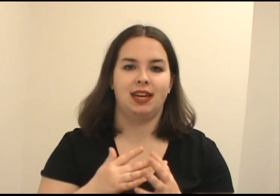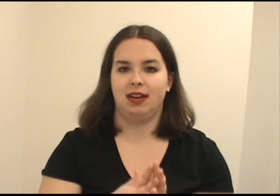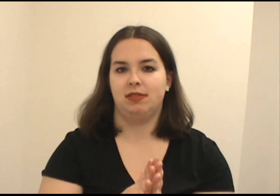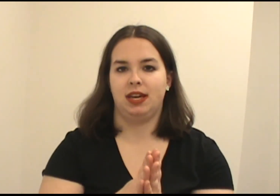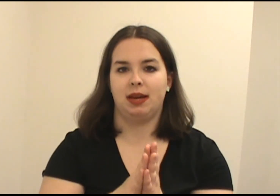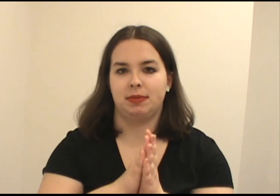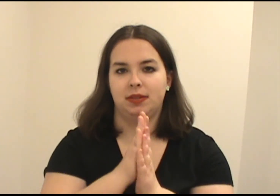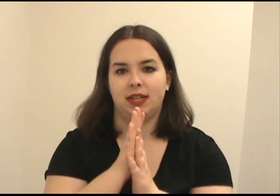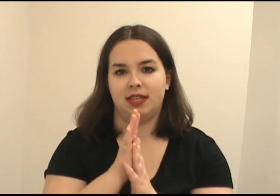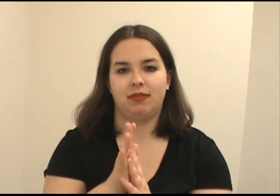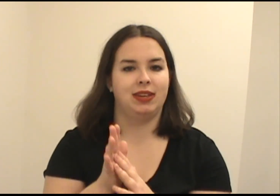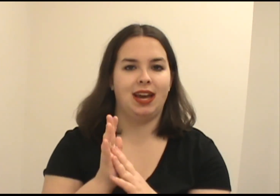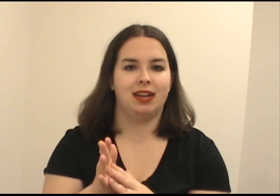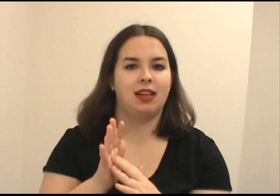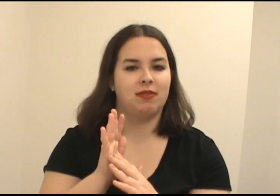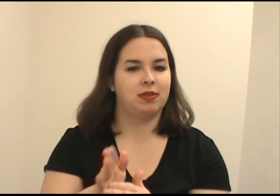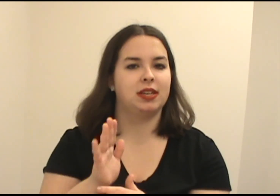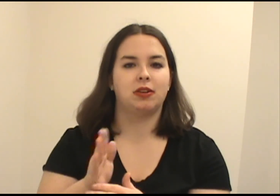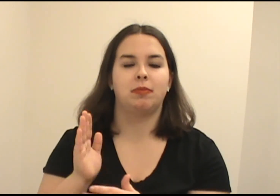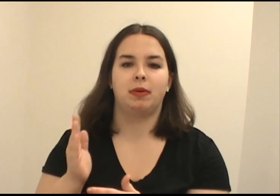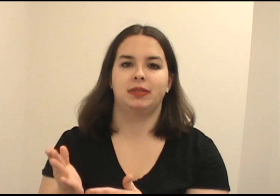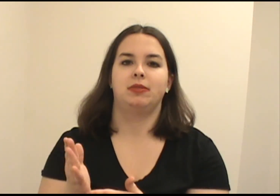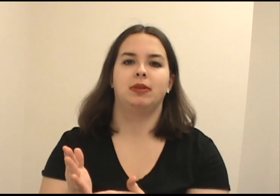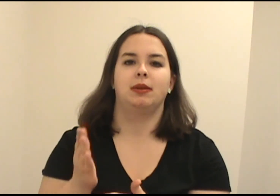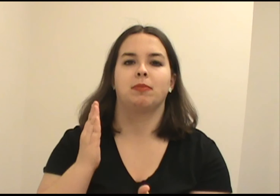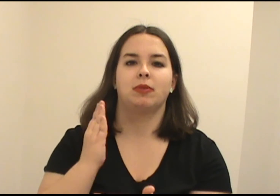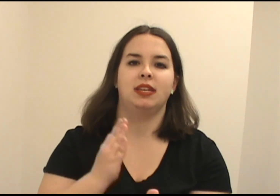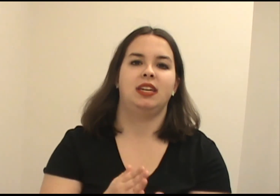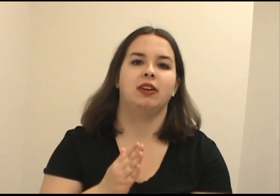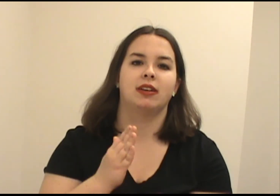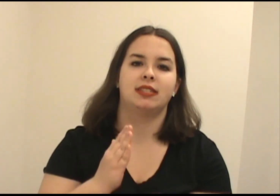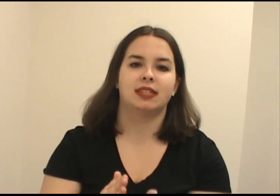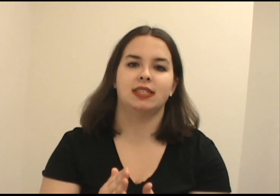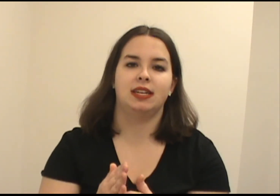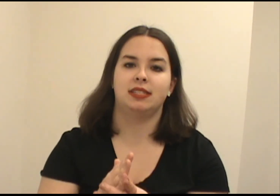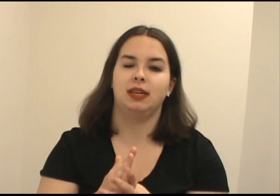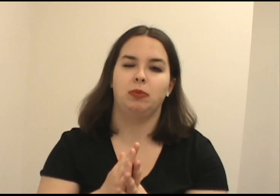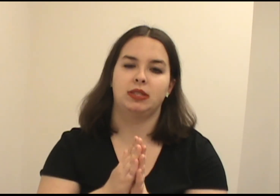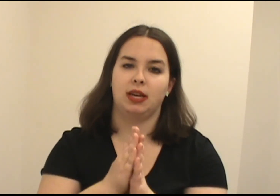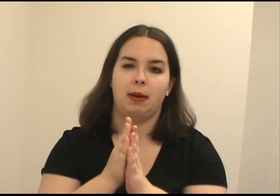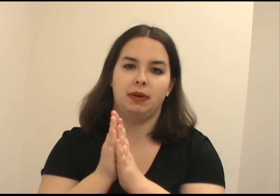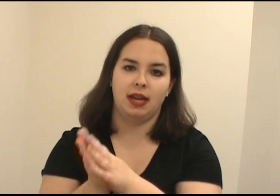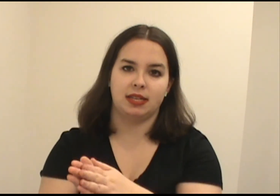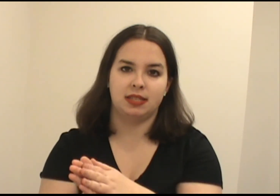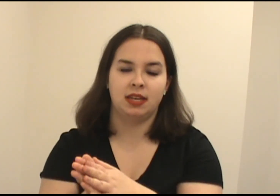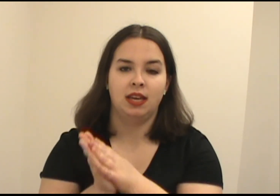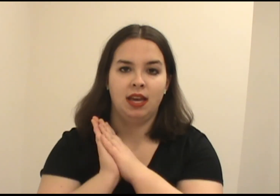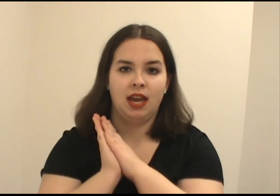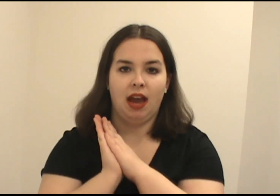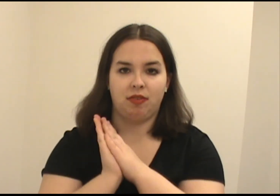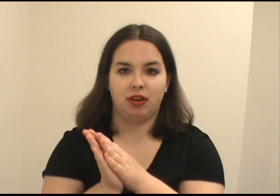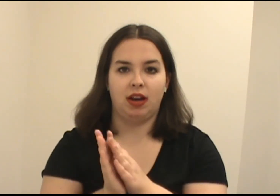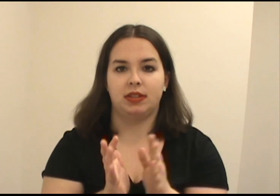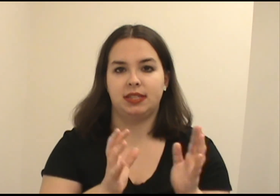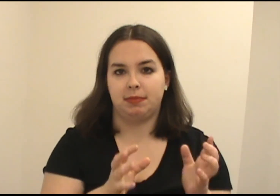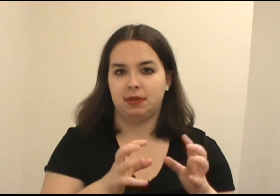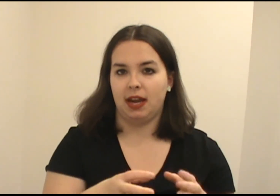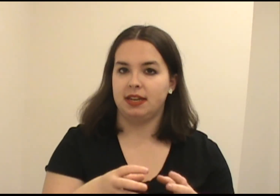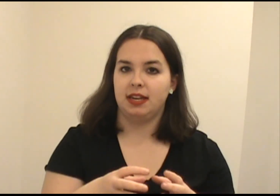and entertaining episode that definitely had a lot of really good moments to it. And I'm really curious and excited to see what's going to happen next after how this episode ended.